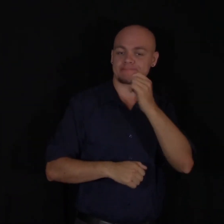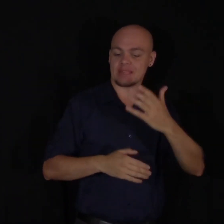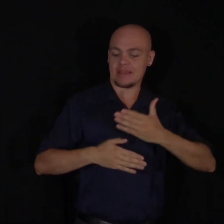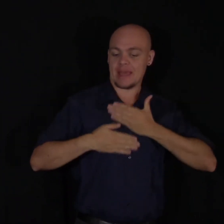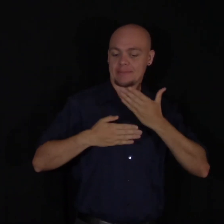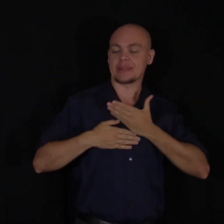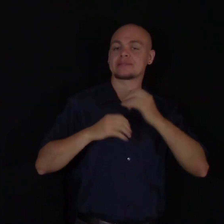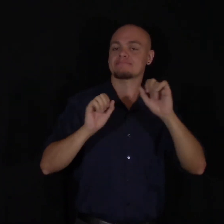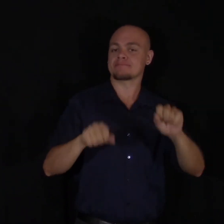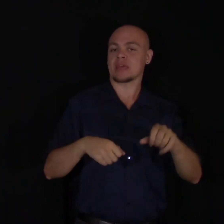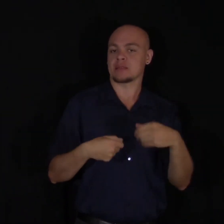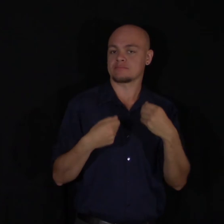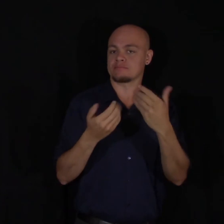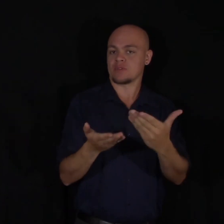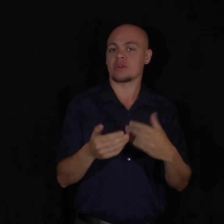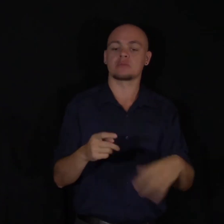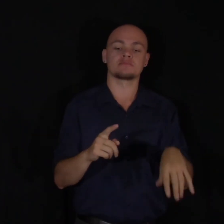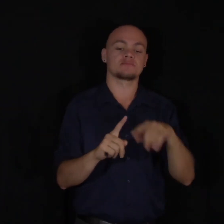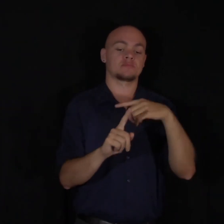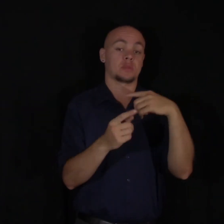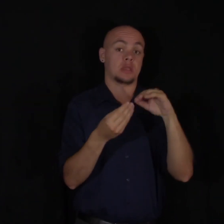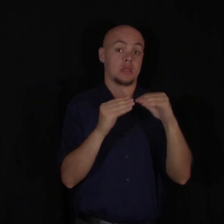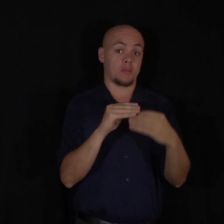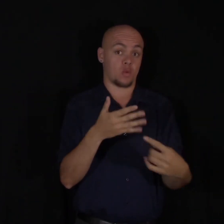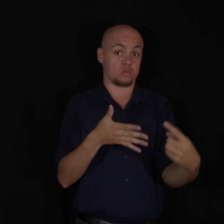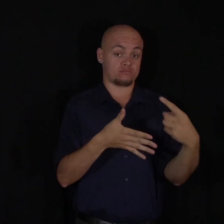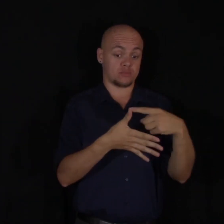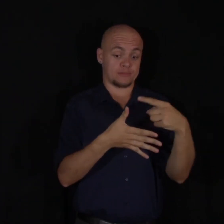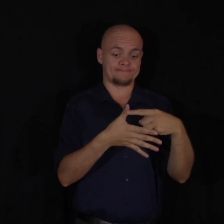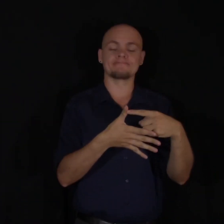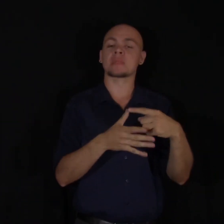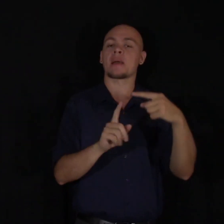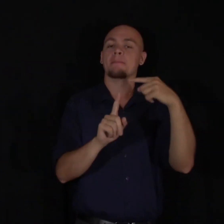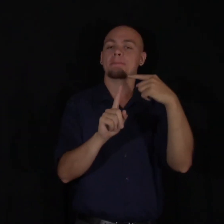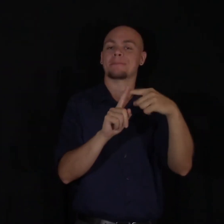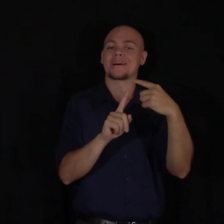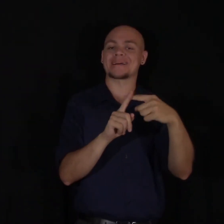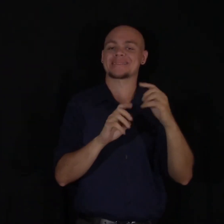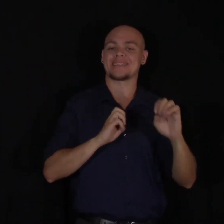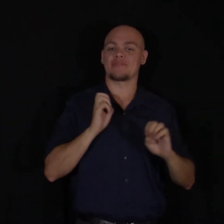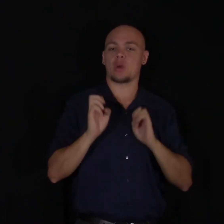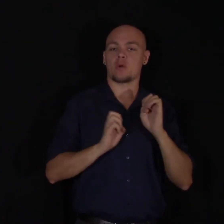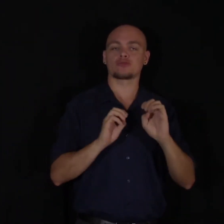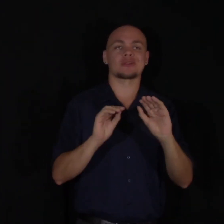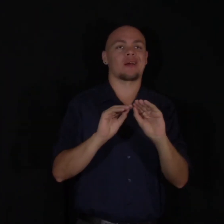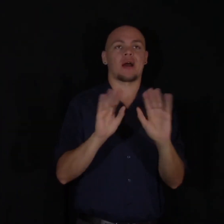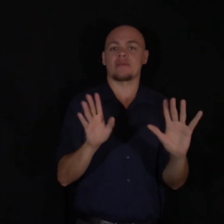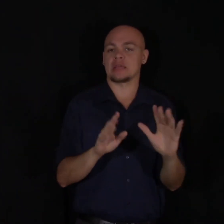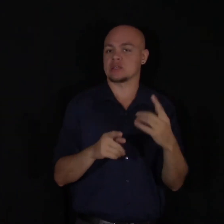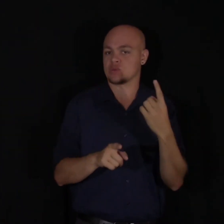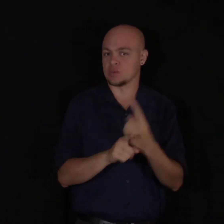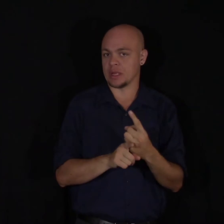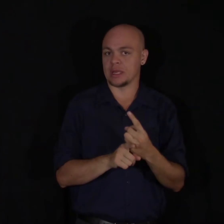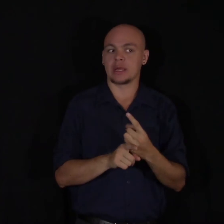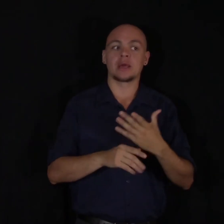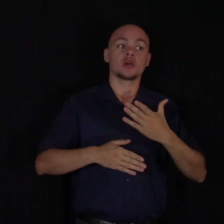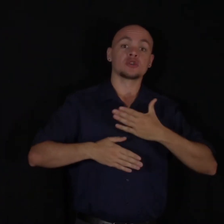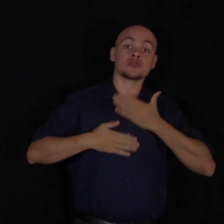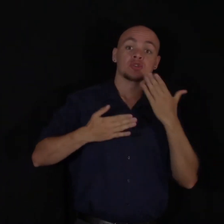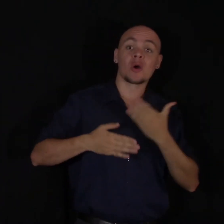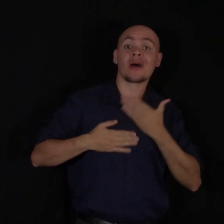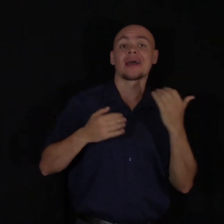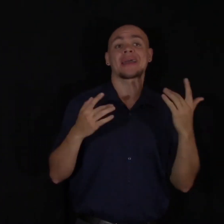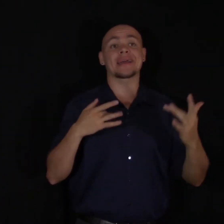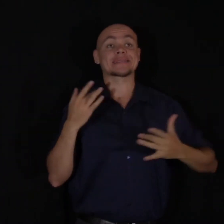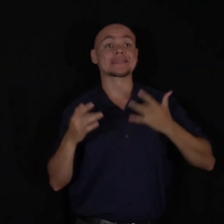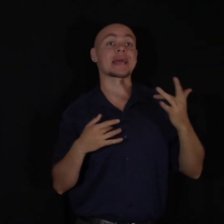Number one, positive emotions. It seems pretty obvious, right? Feeling joy, excitement, love,